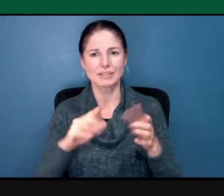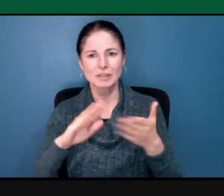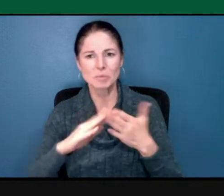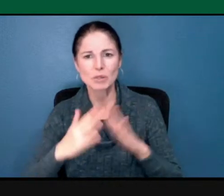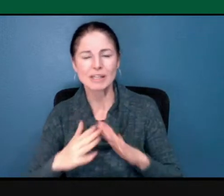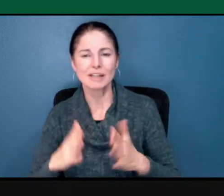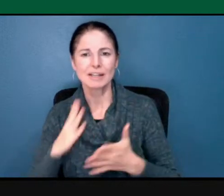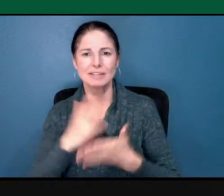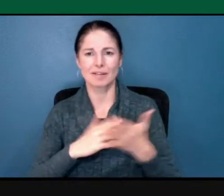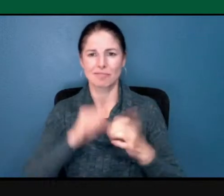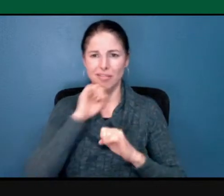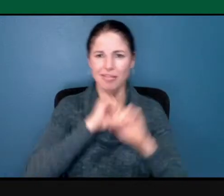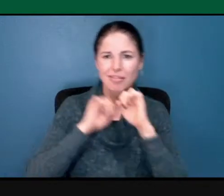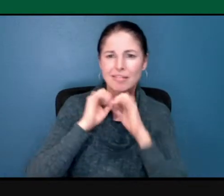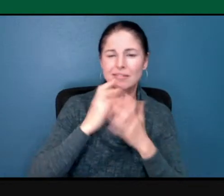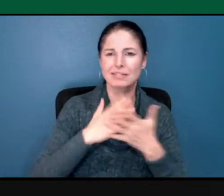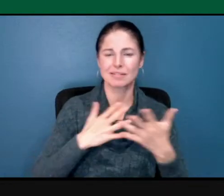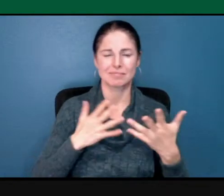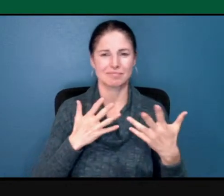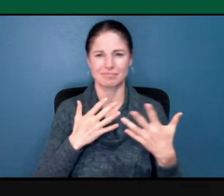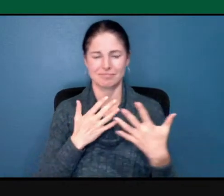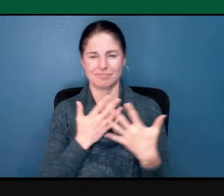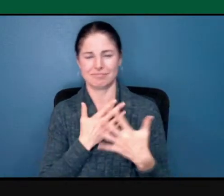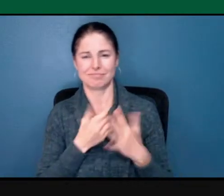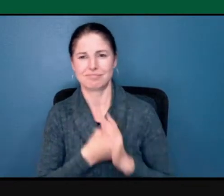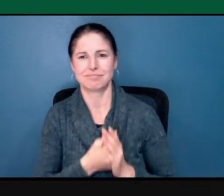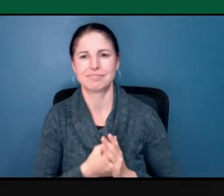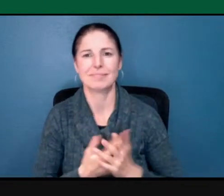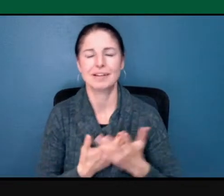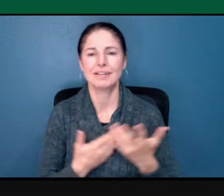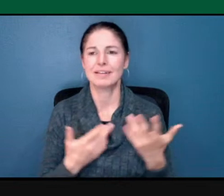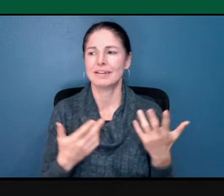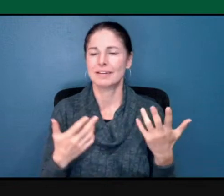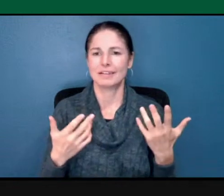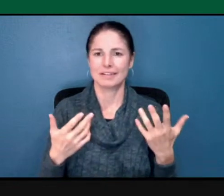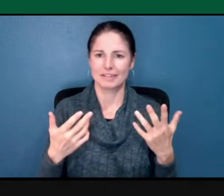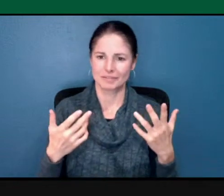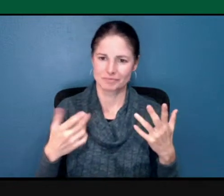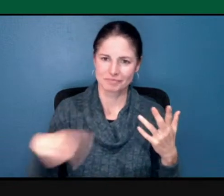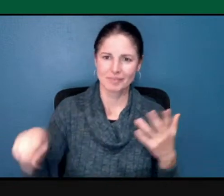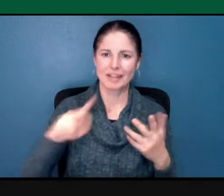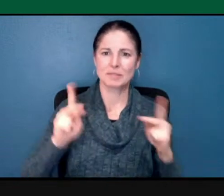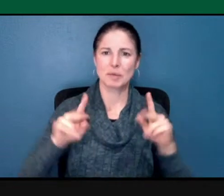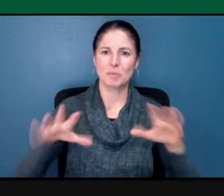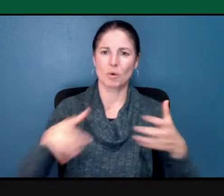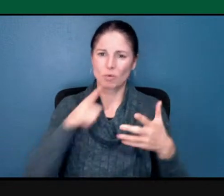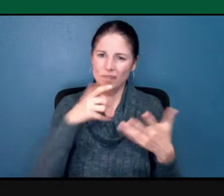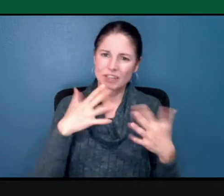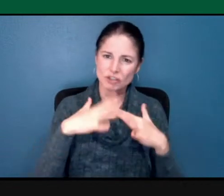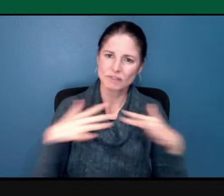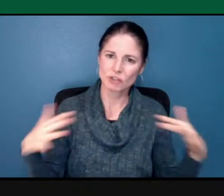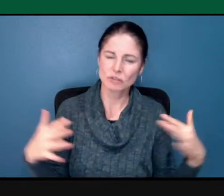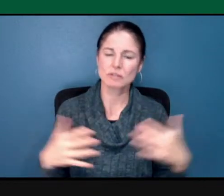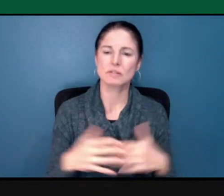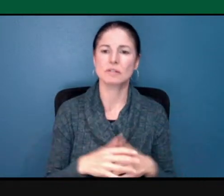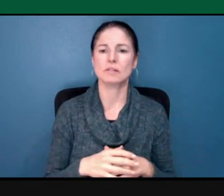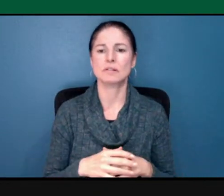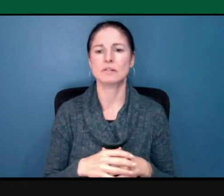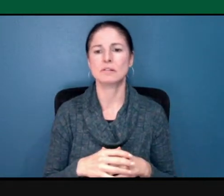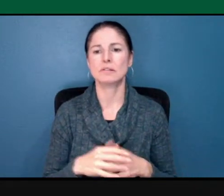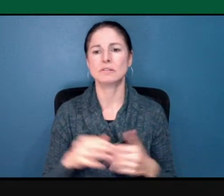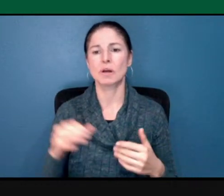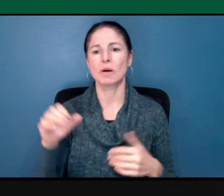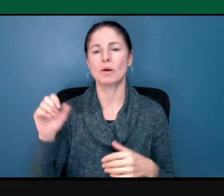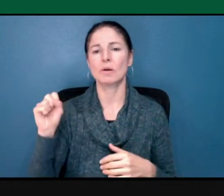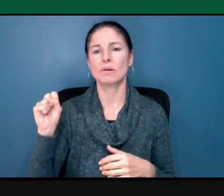diverse people. Whether it's the hate and discrimination against Sikh Americans, including